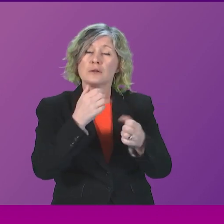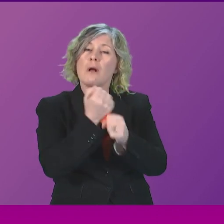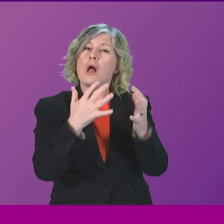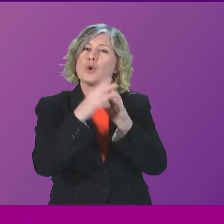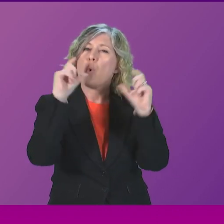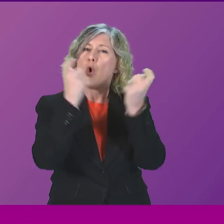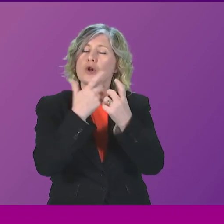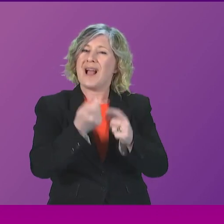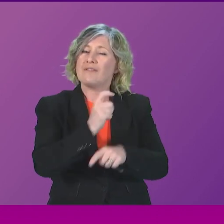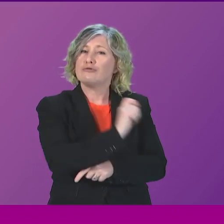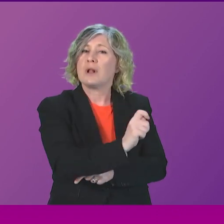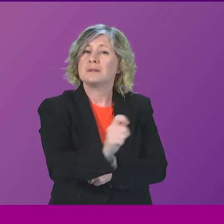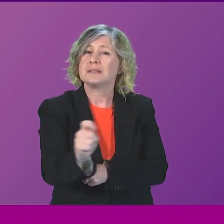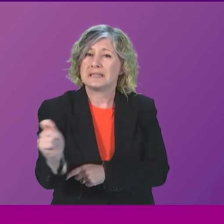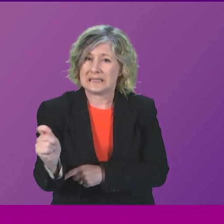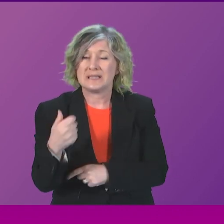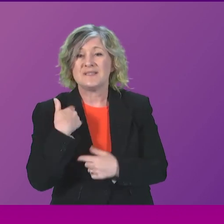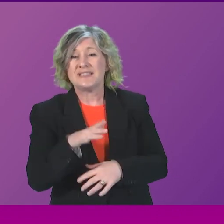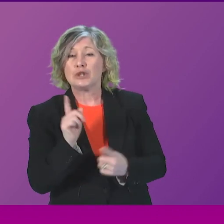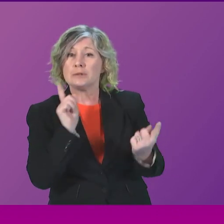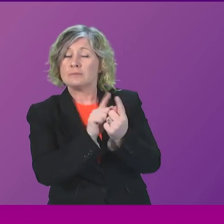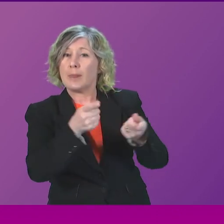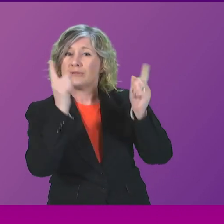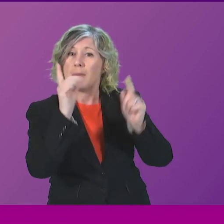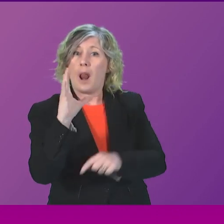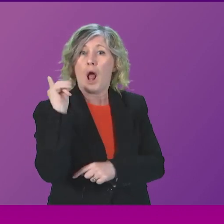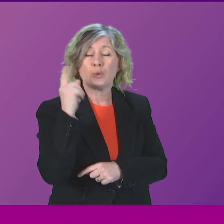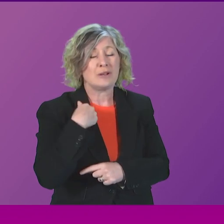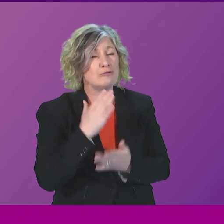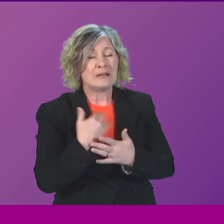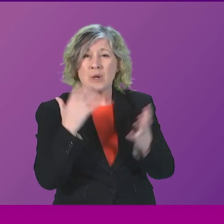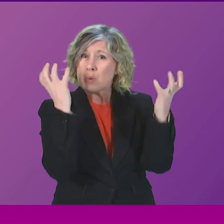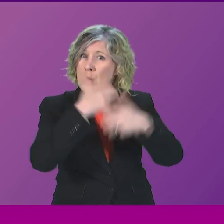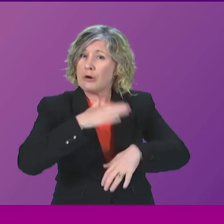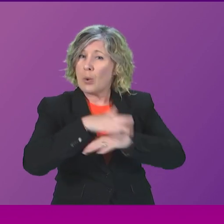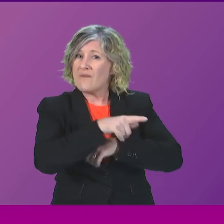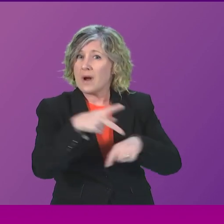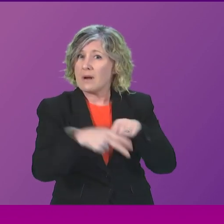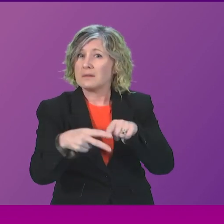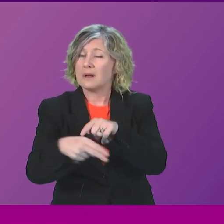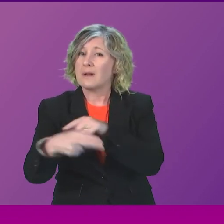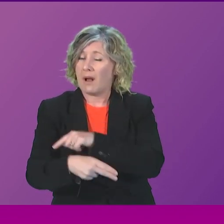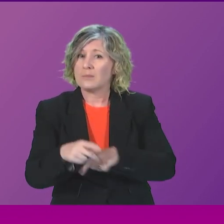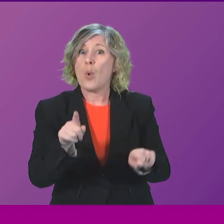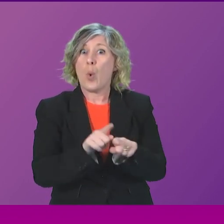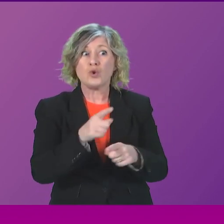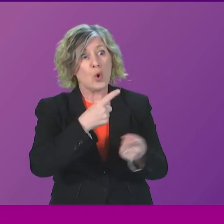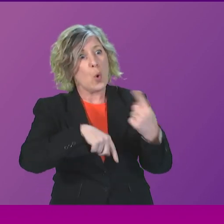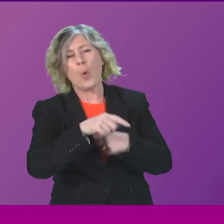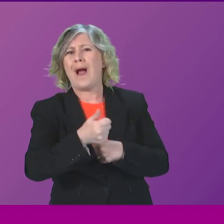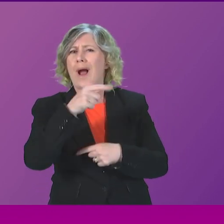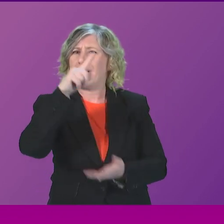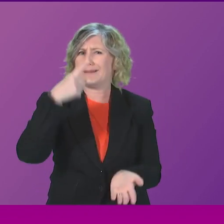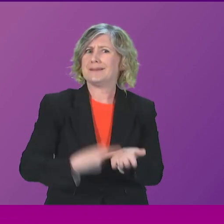College. After meeting the principal last week, I remain deeply concerned about the cuts, but also about the process to come to the decision to make